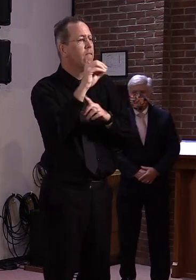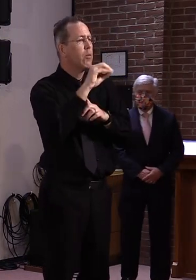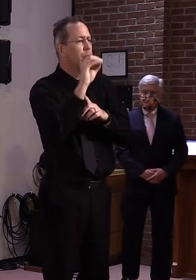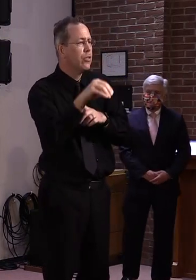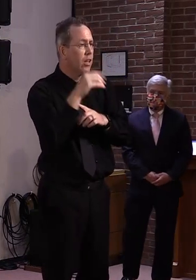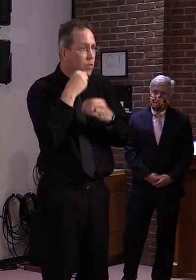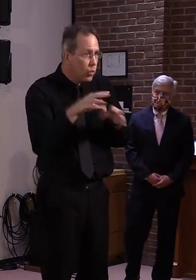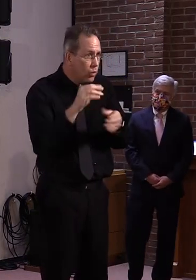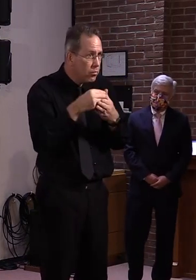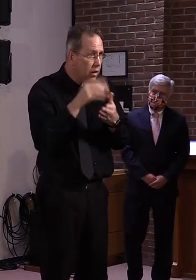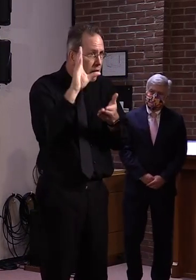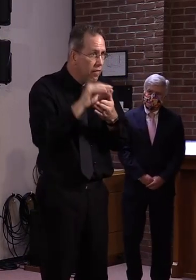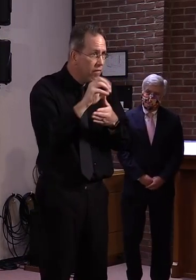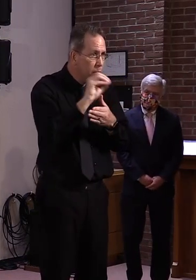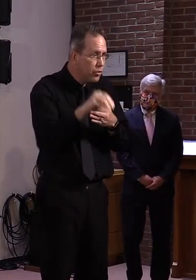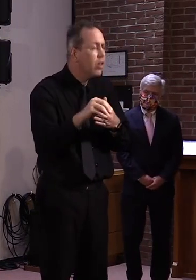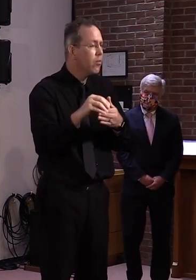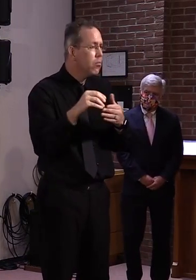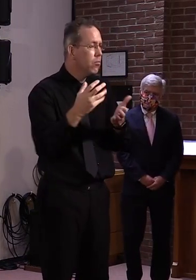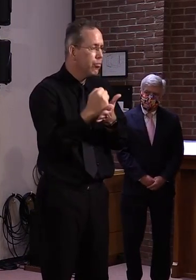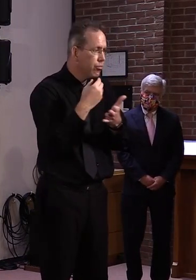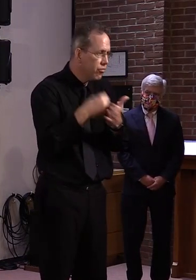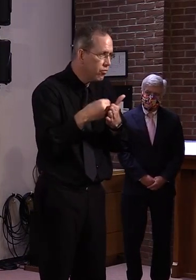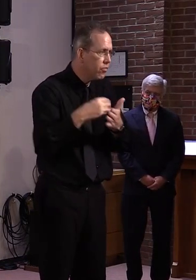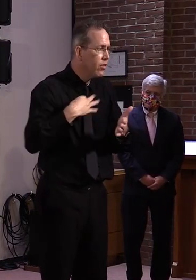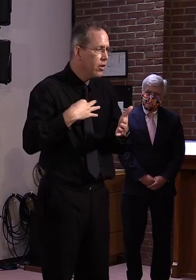of 2020, as compared to 2019.